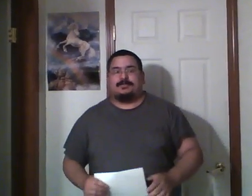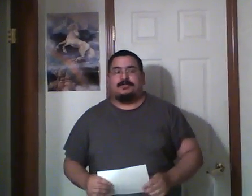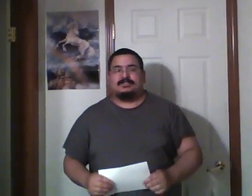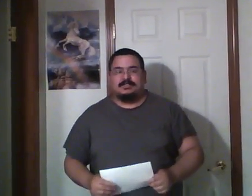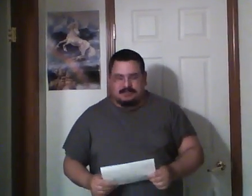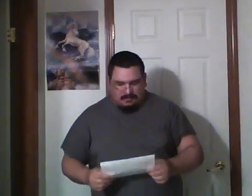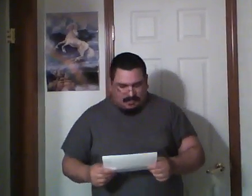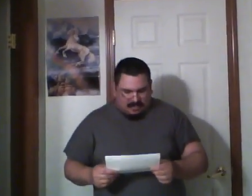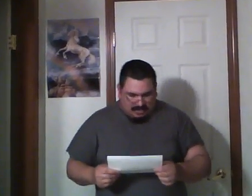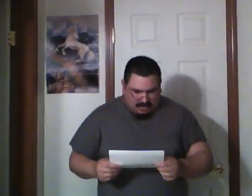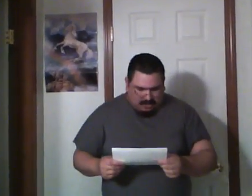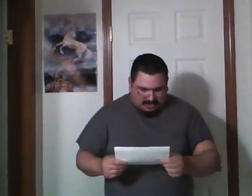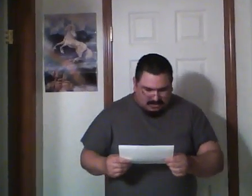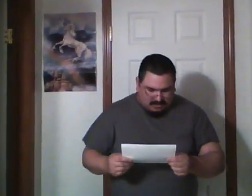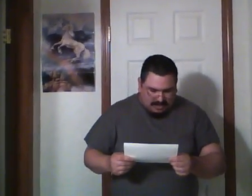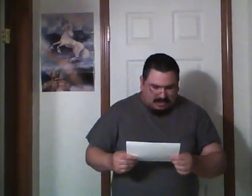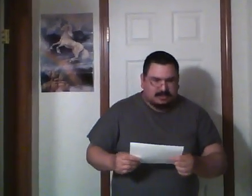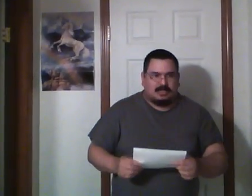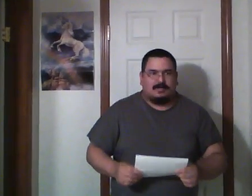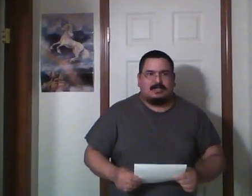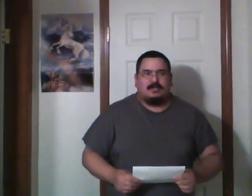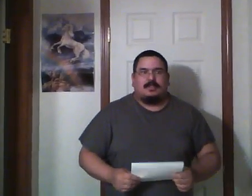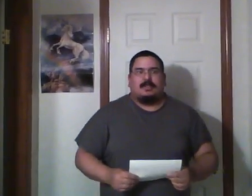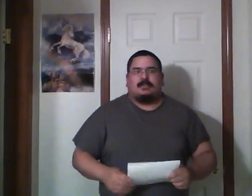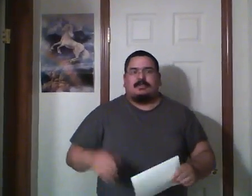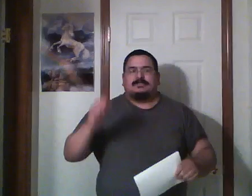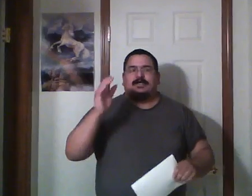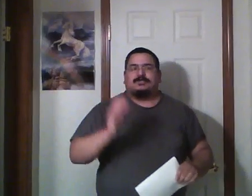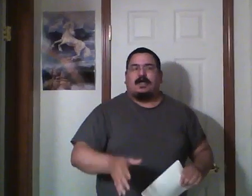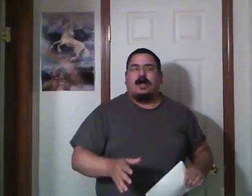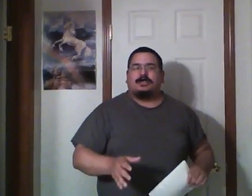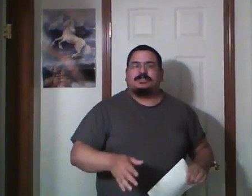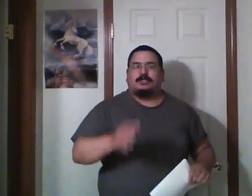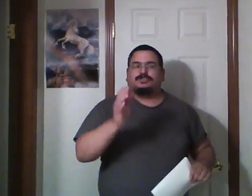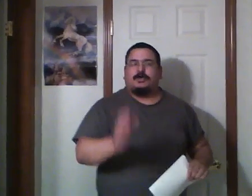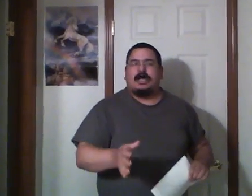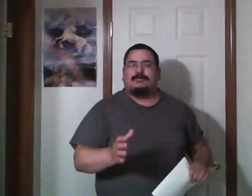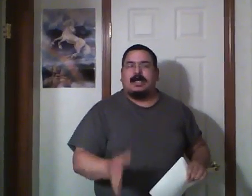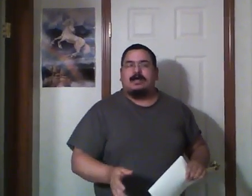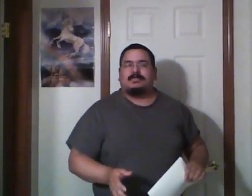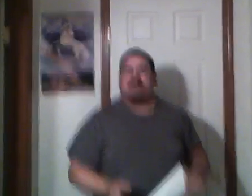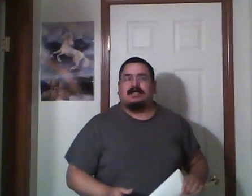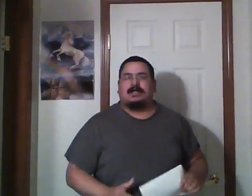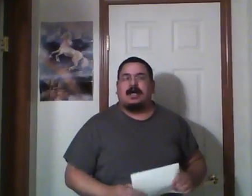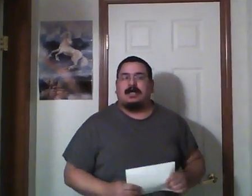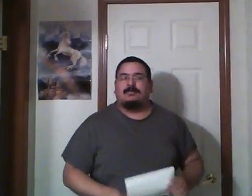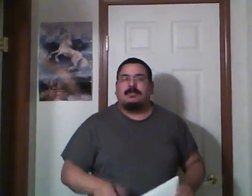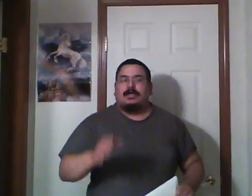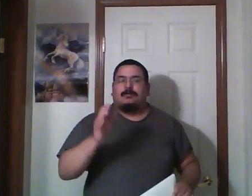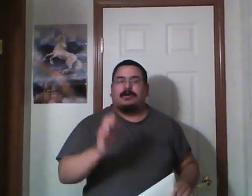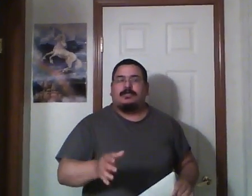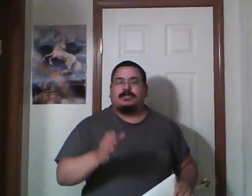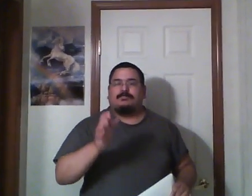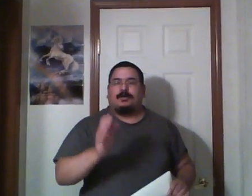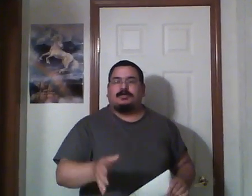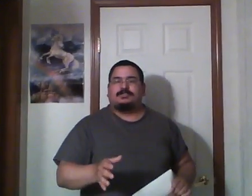produces. Also, I'd like to talk about, there's also an auction on TribeComics.com where you can purchase